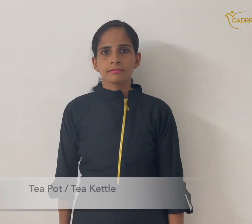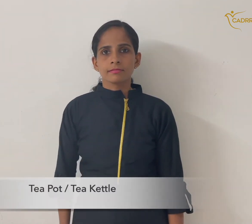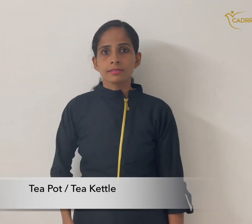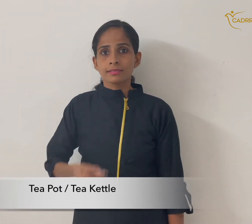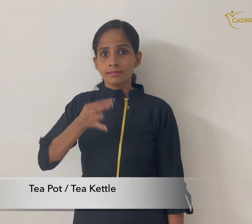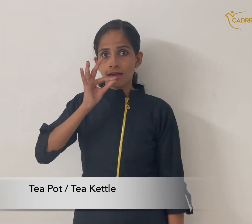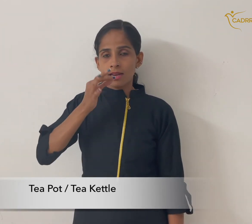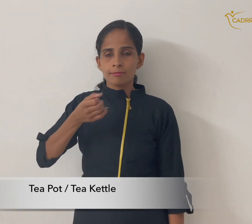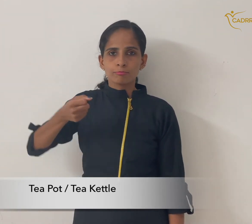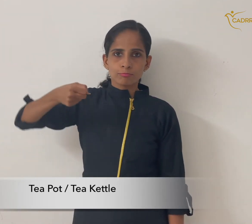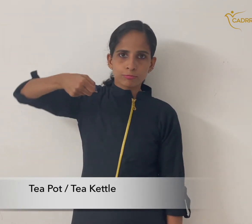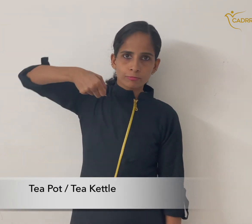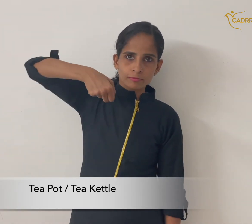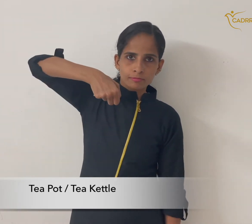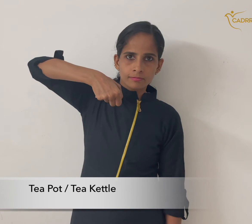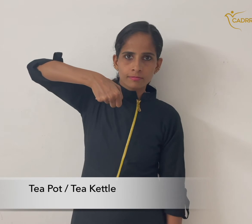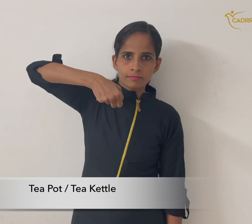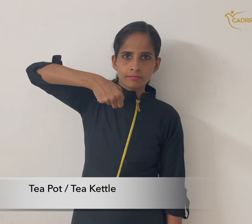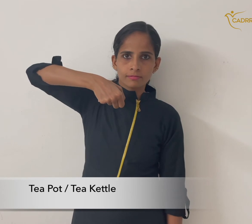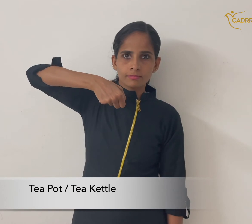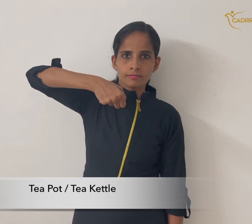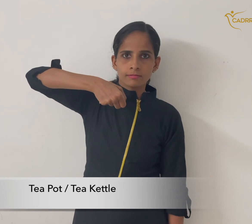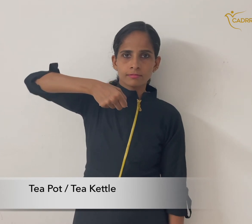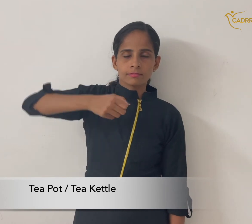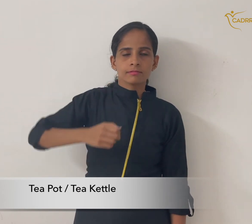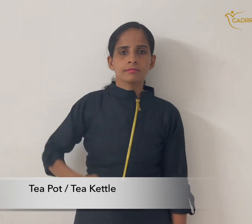teapot or tea kettle